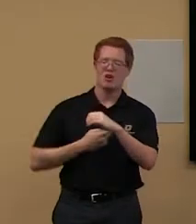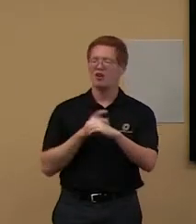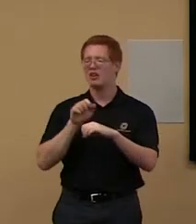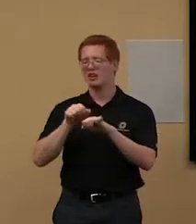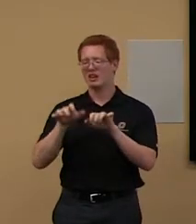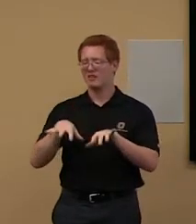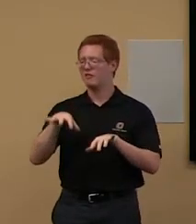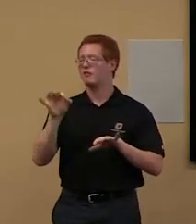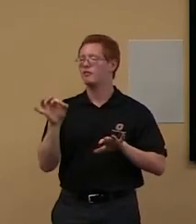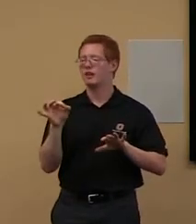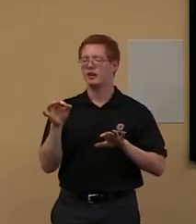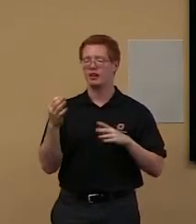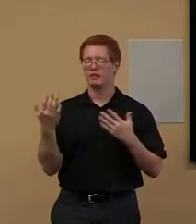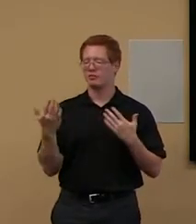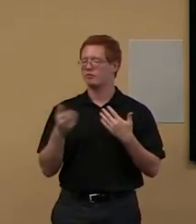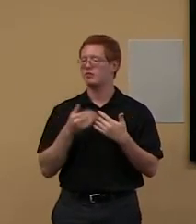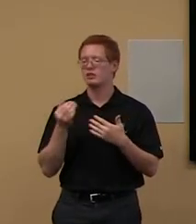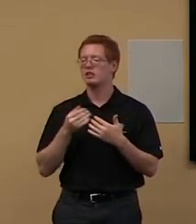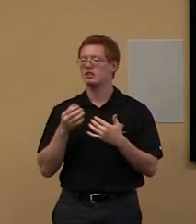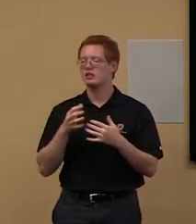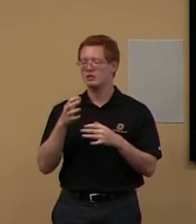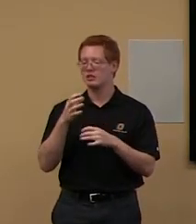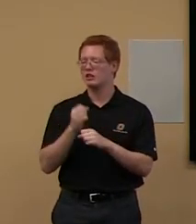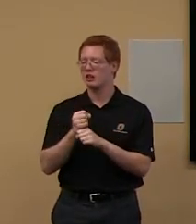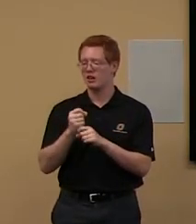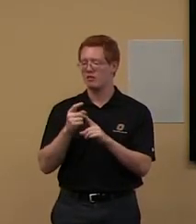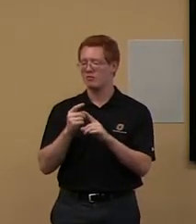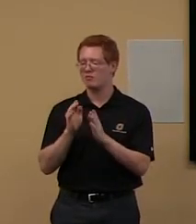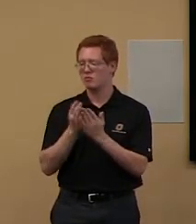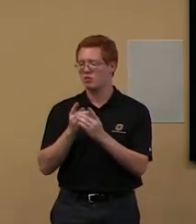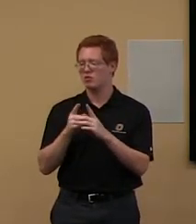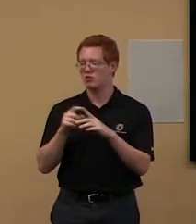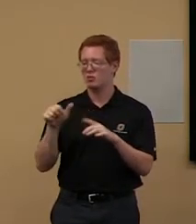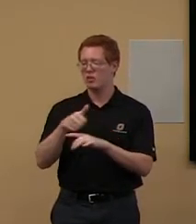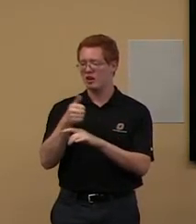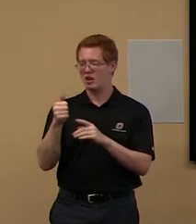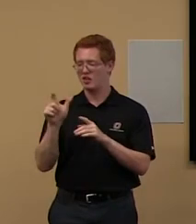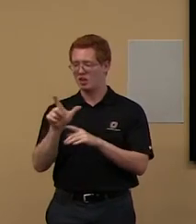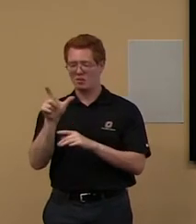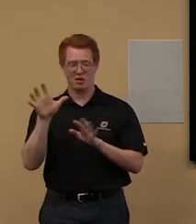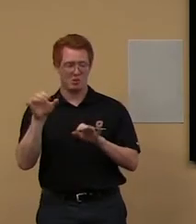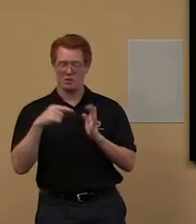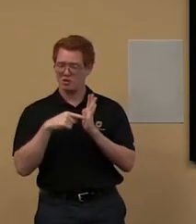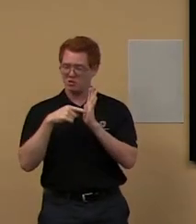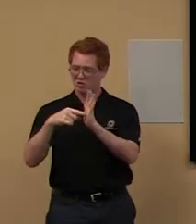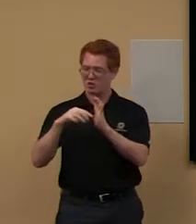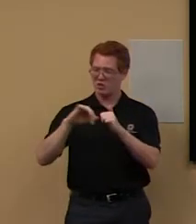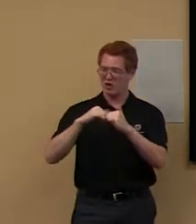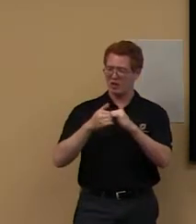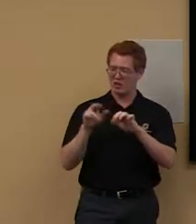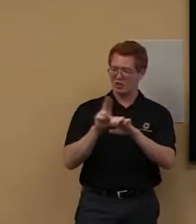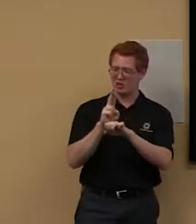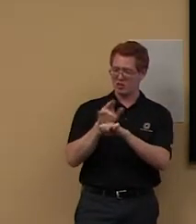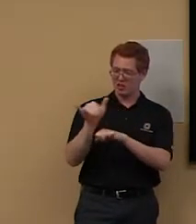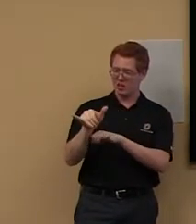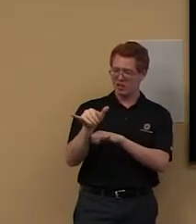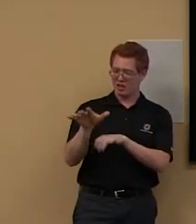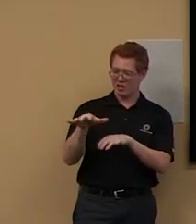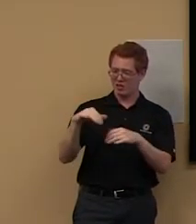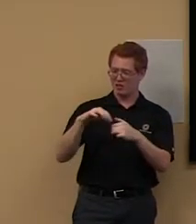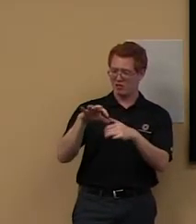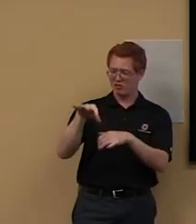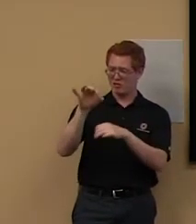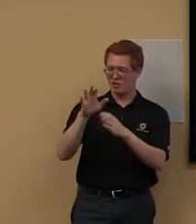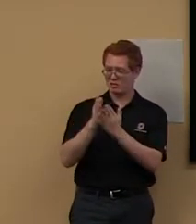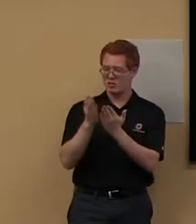another library. It's very, very simple. So, um, would you like me to show you around how to, how to find a book? Yes? Okay.